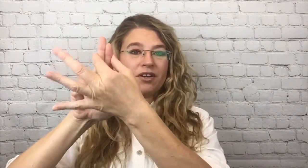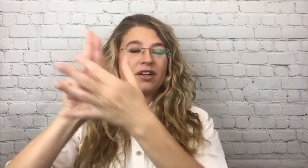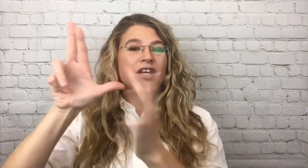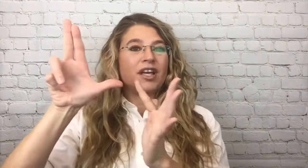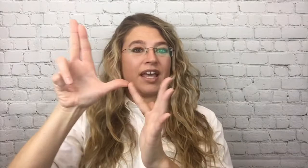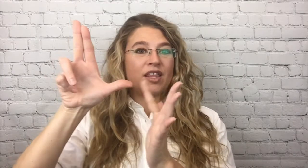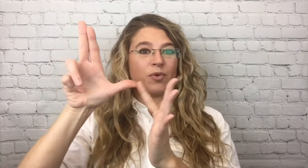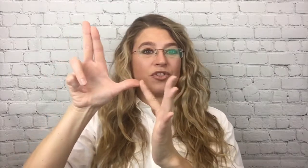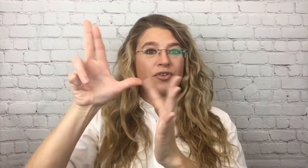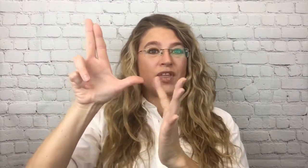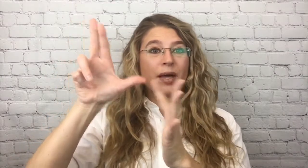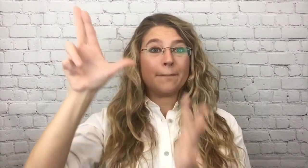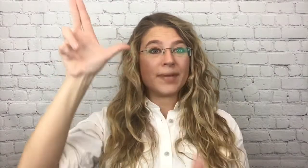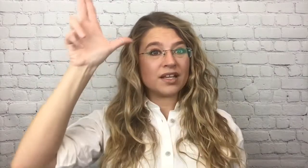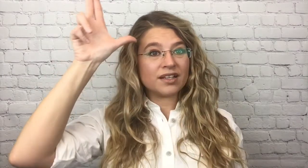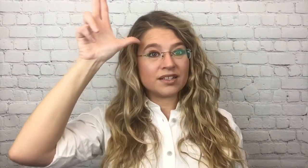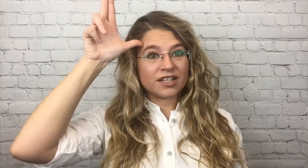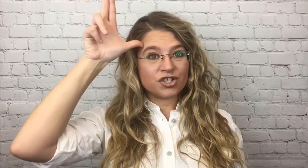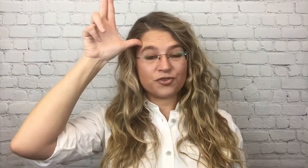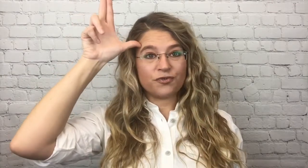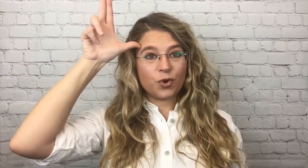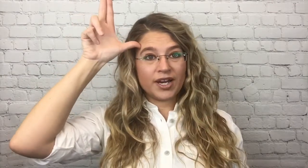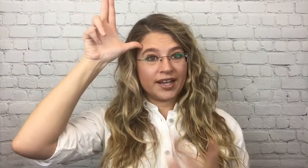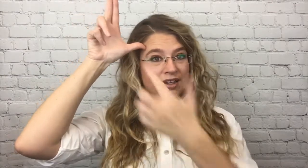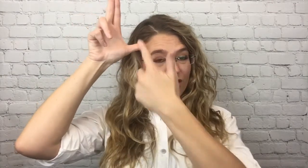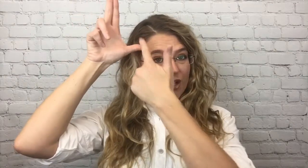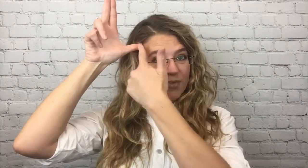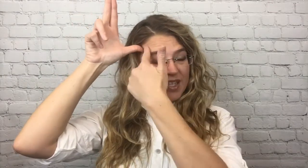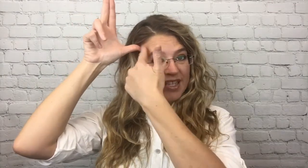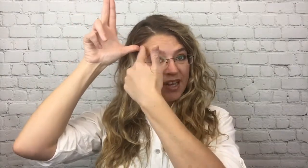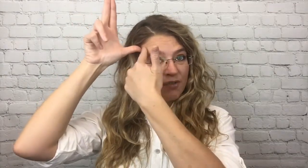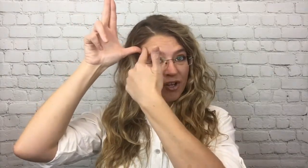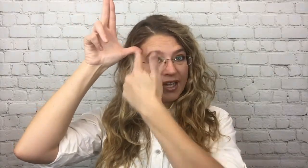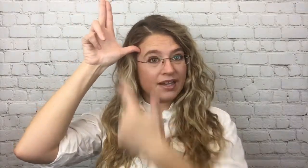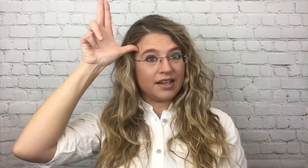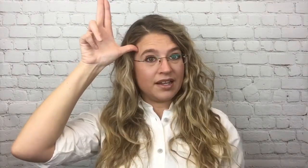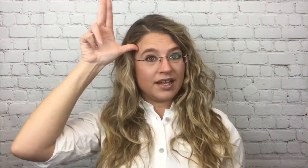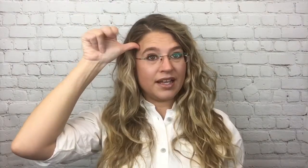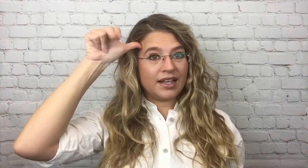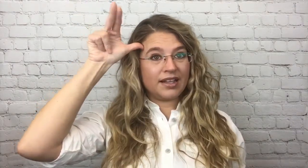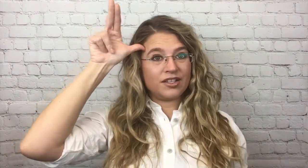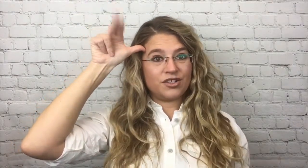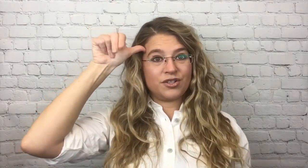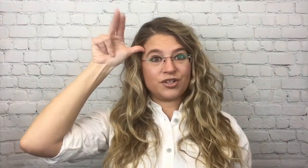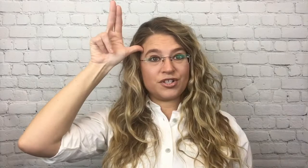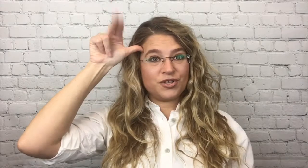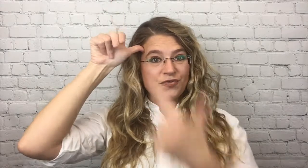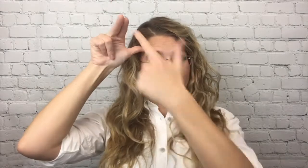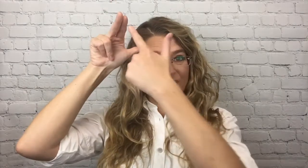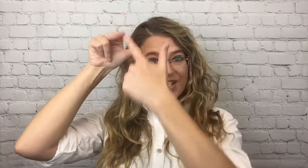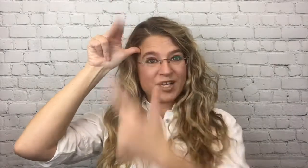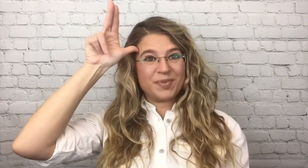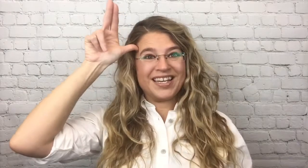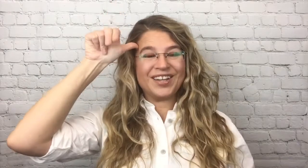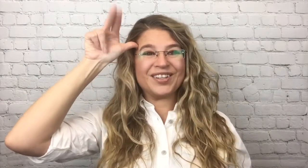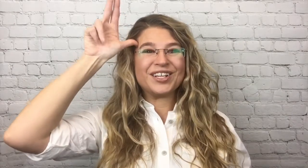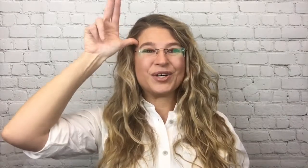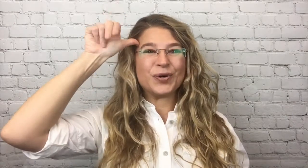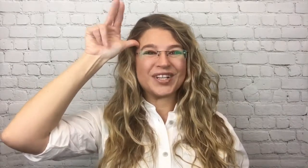and then with your thumb, touch your forehead or the side of your head and then do your two fingers up and down. Horse.